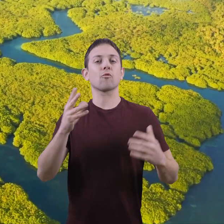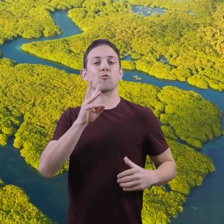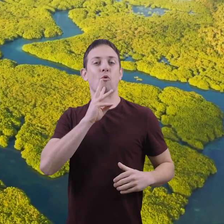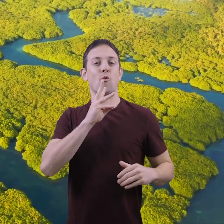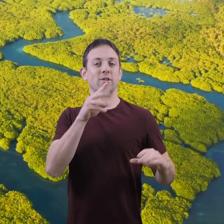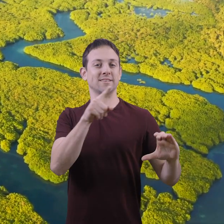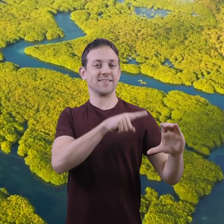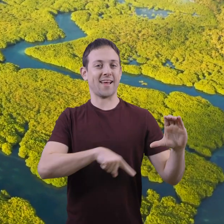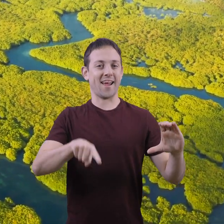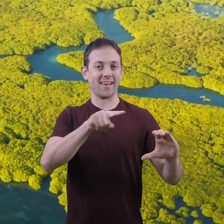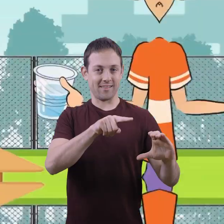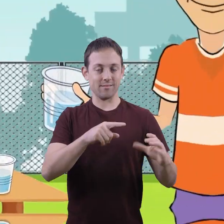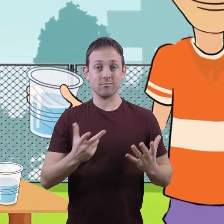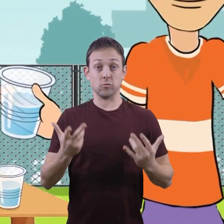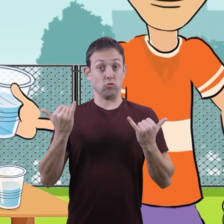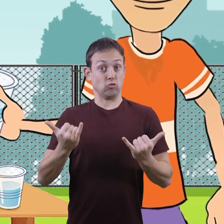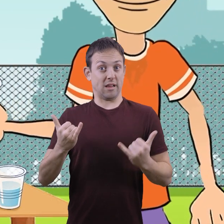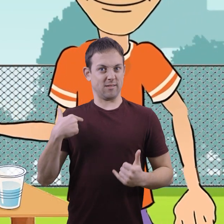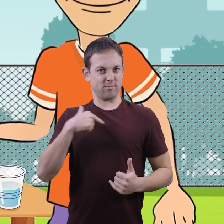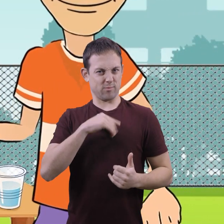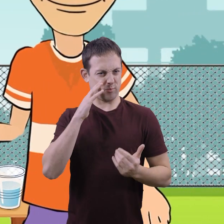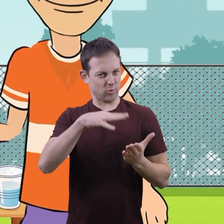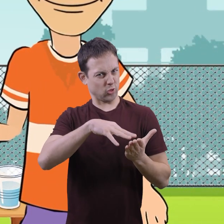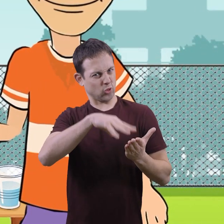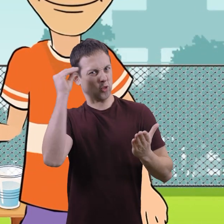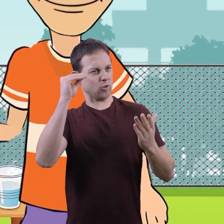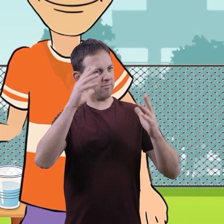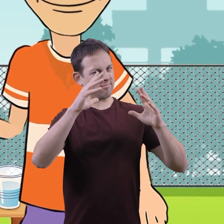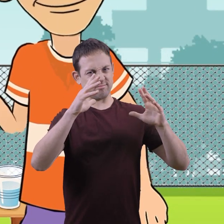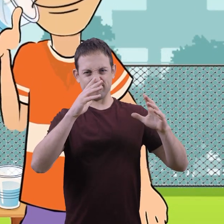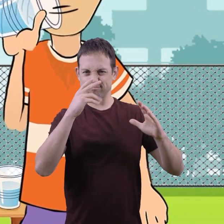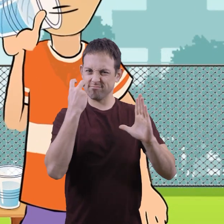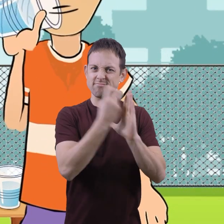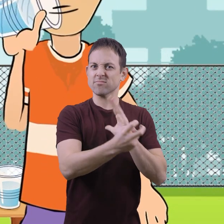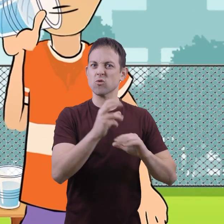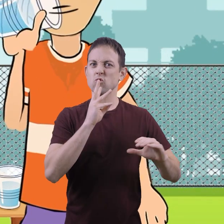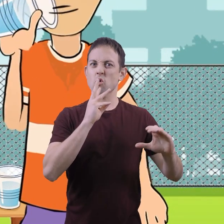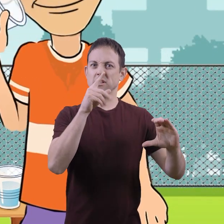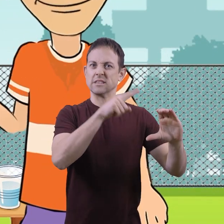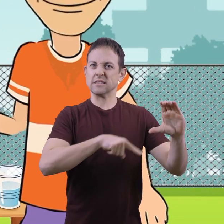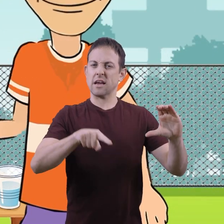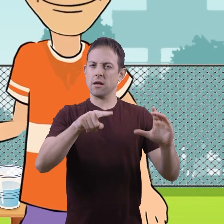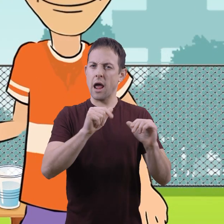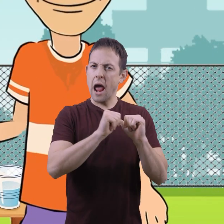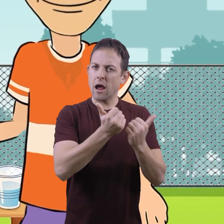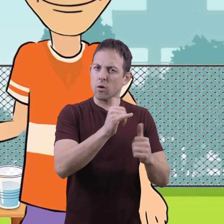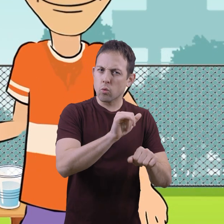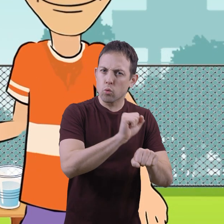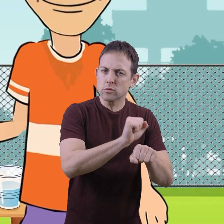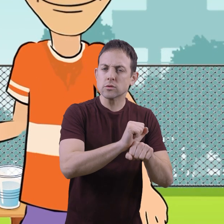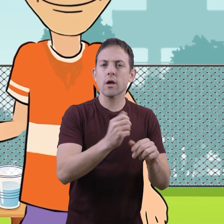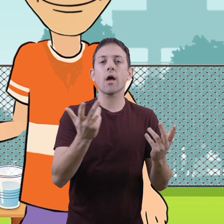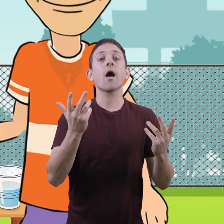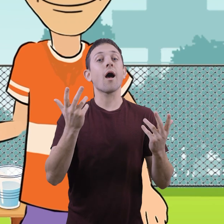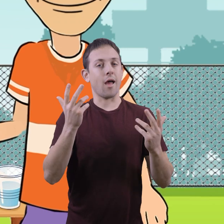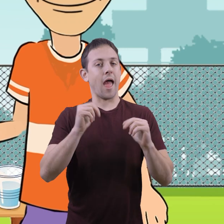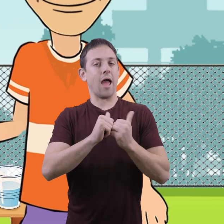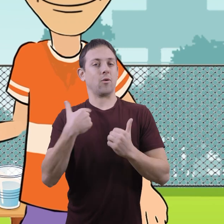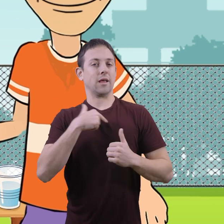water cycle. Today, we are going to learn all about the water cycle and how it works so that we can protect our